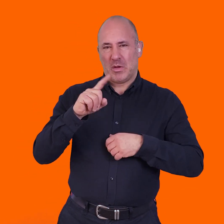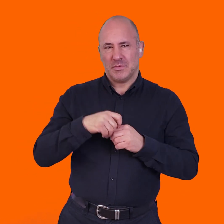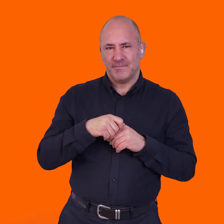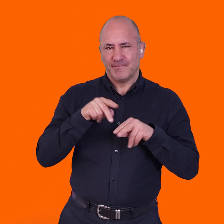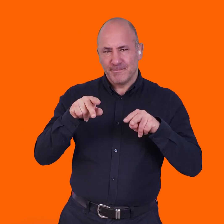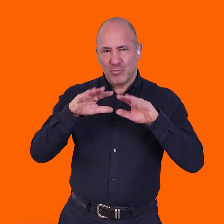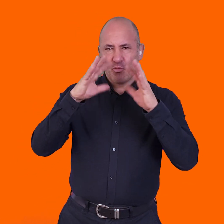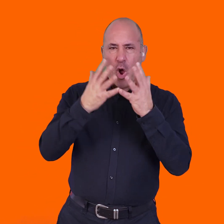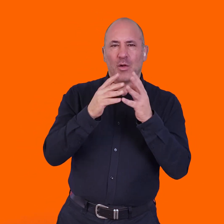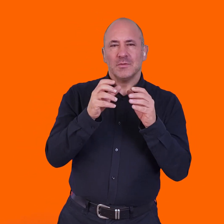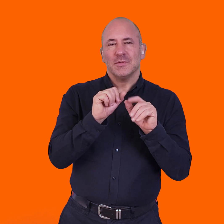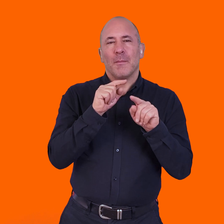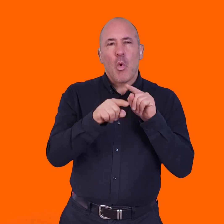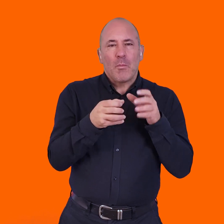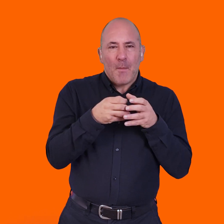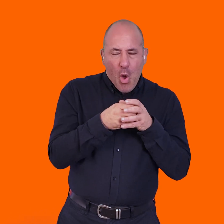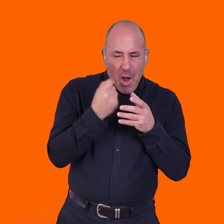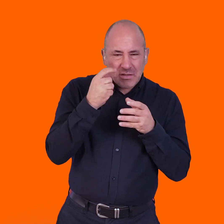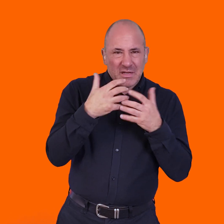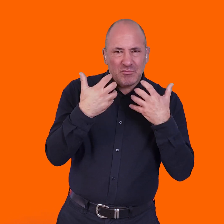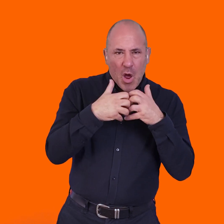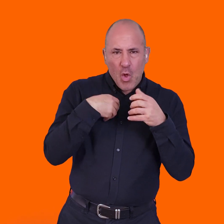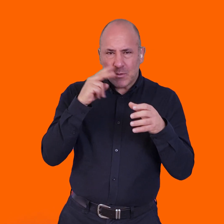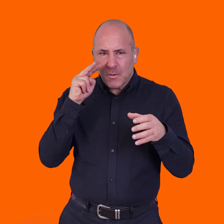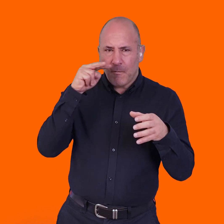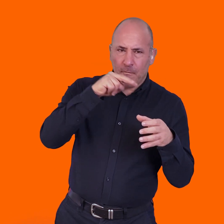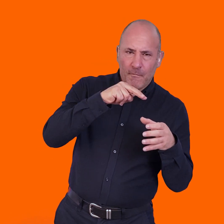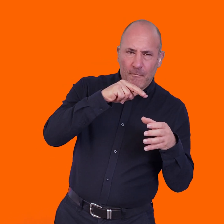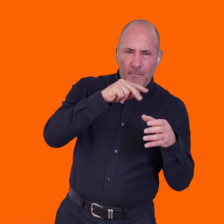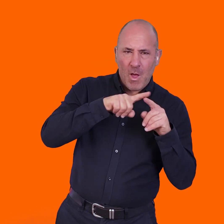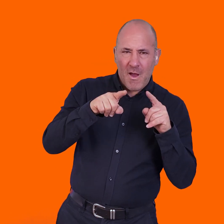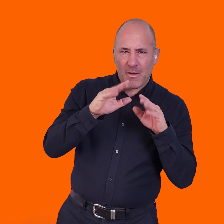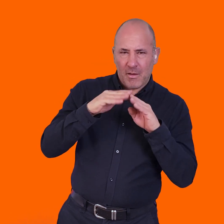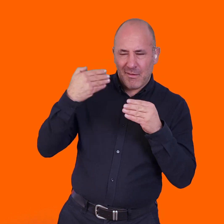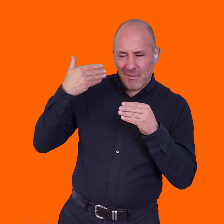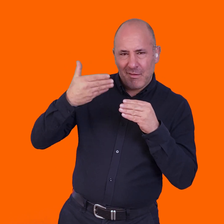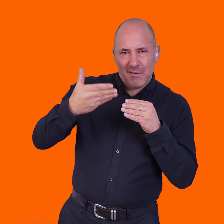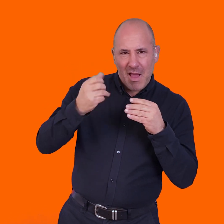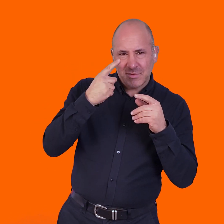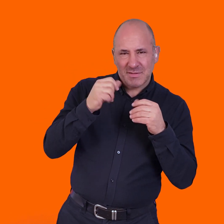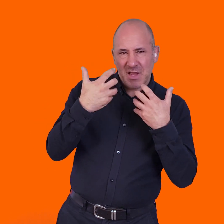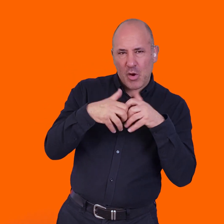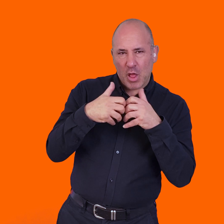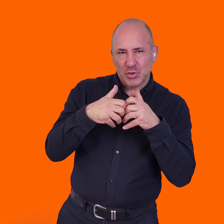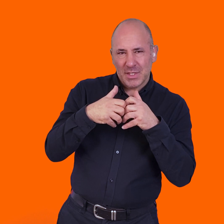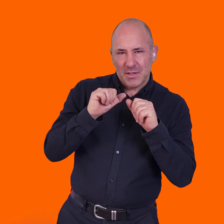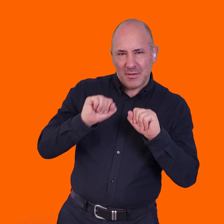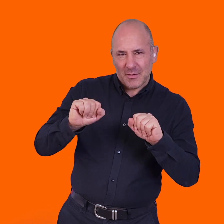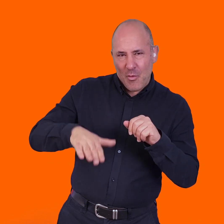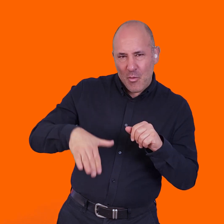interested in looking outside the global minority idea of technology to like